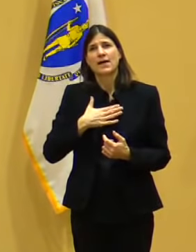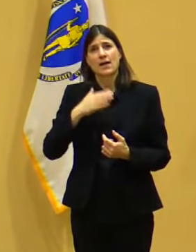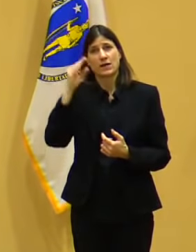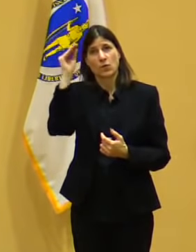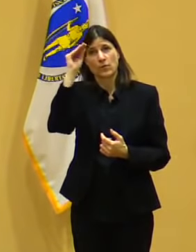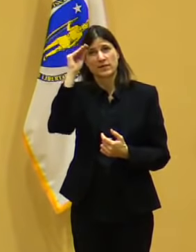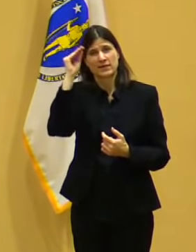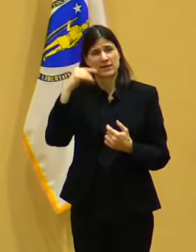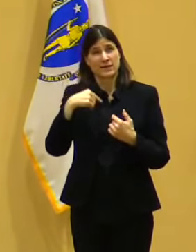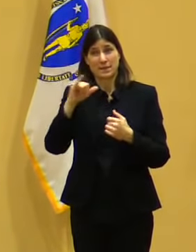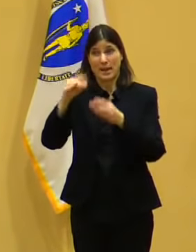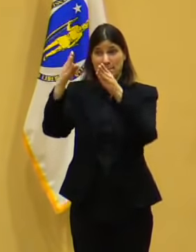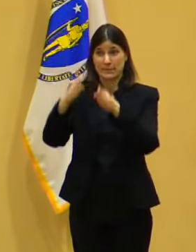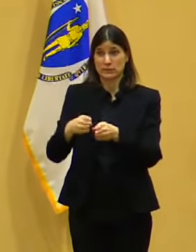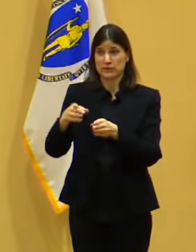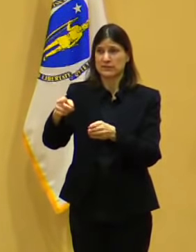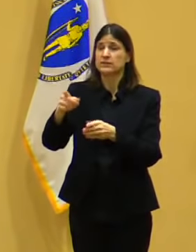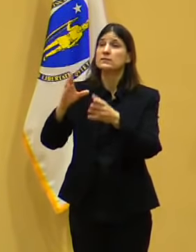me.